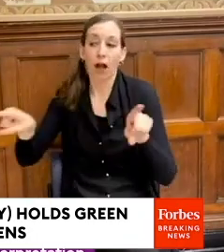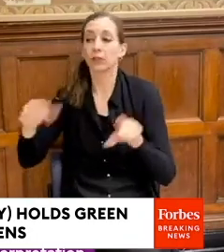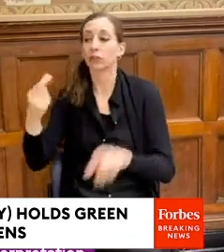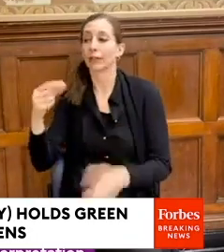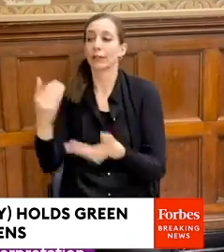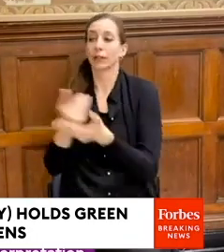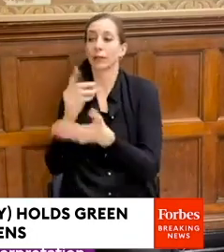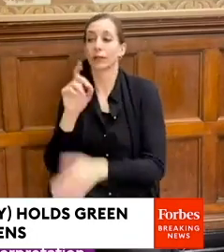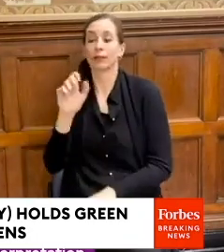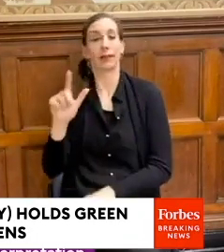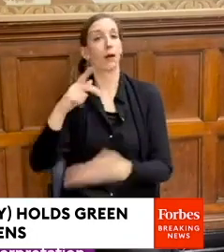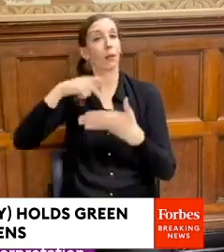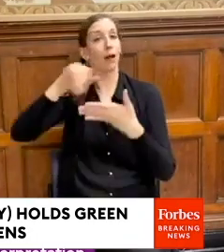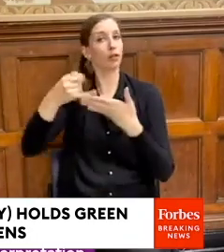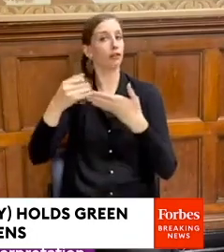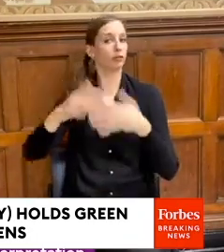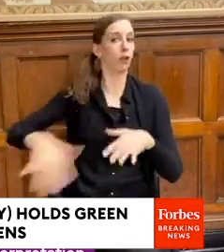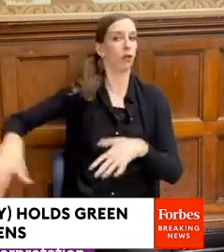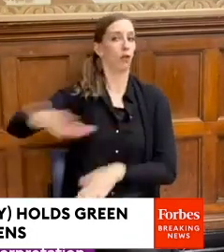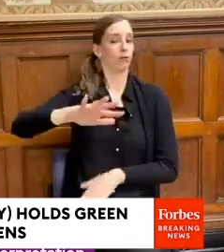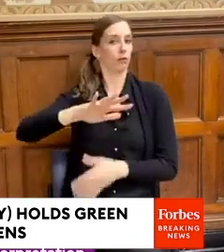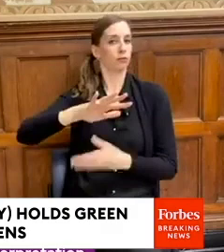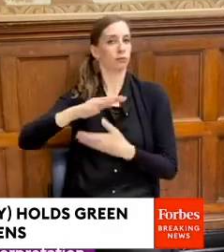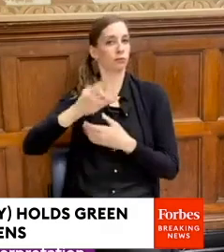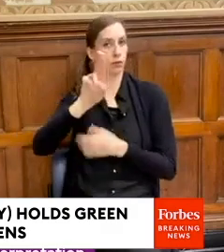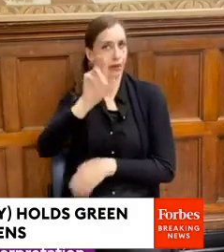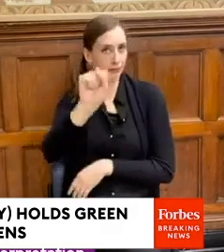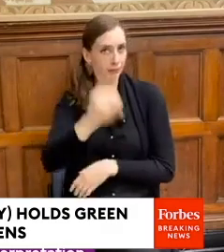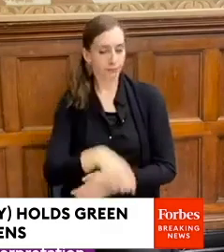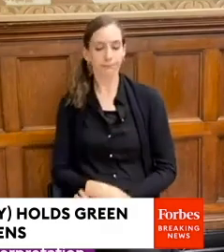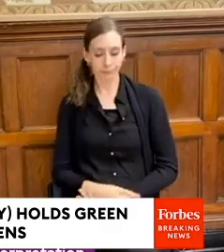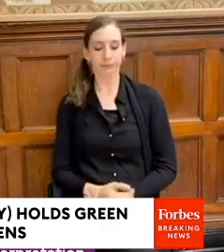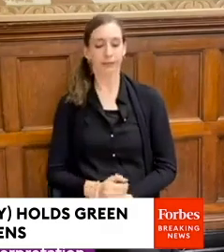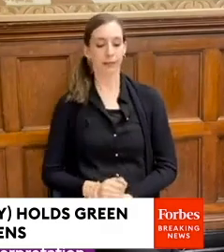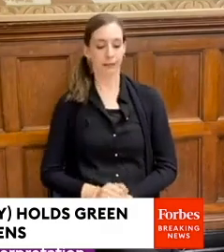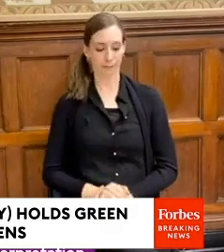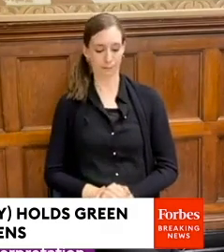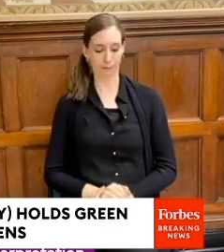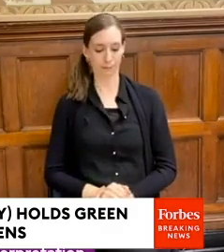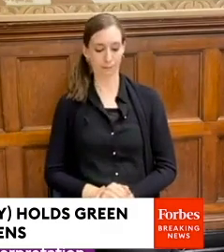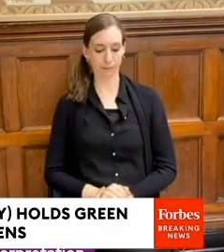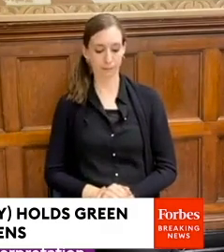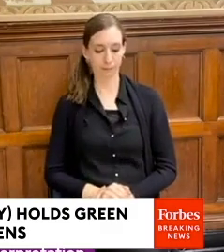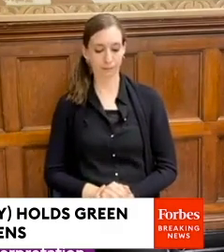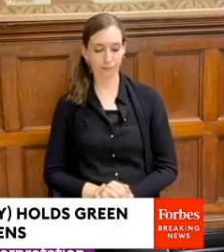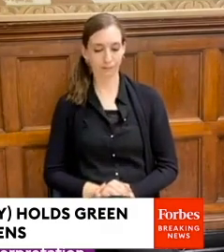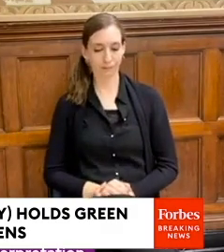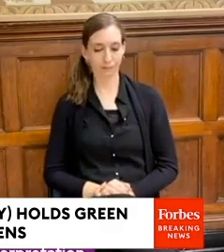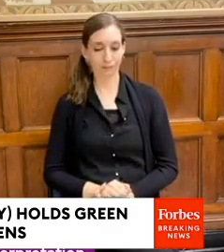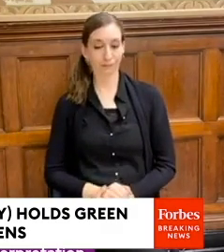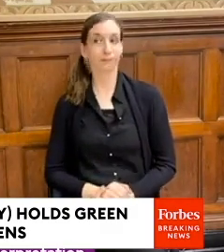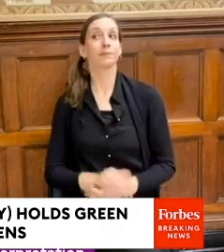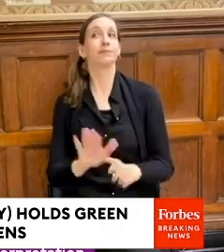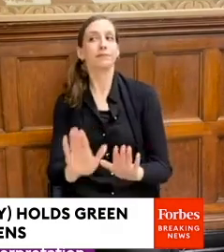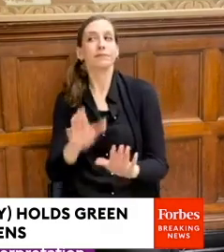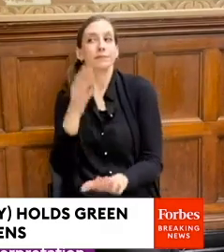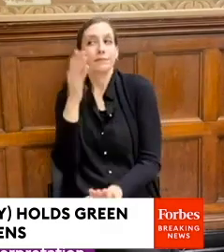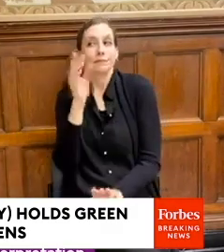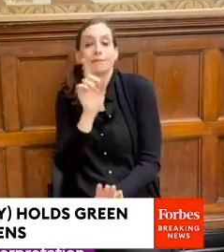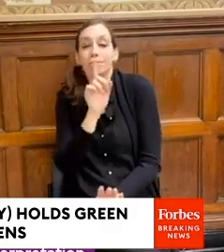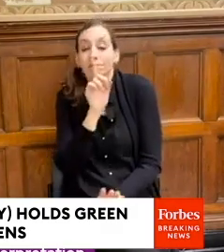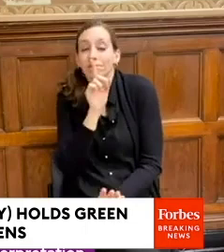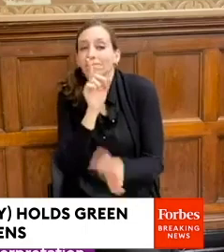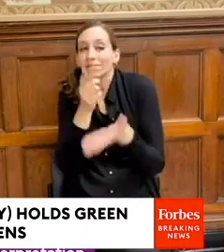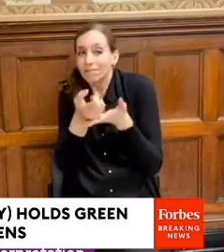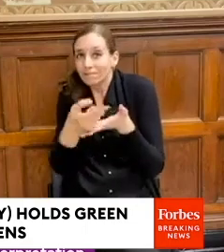United States and use this as a conduit to help do that. And we're going to make the big announcement next week, but I'm giving you guys